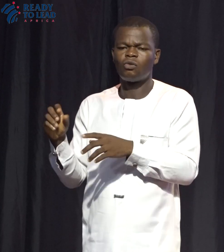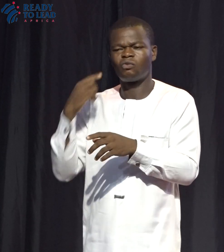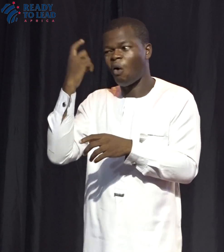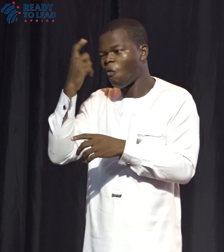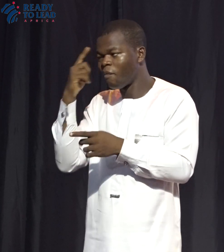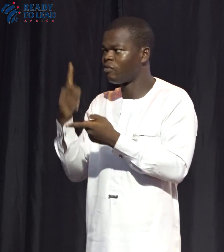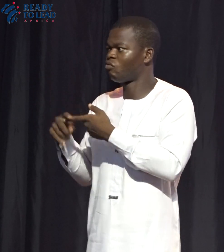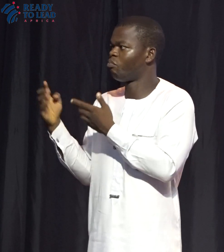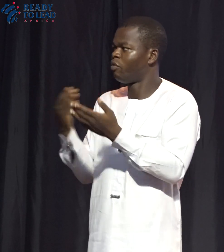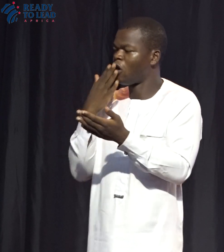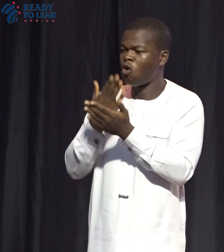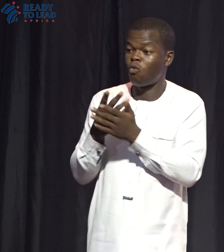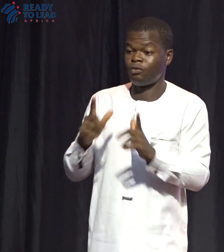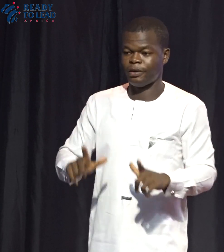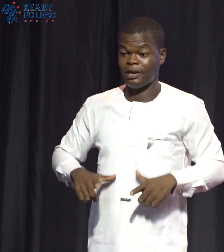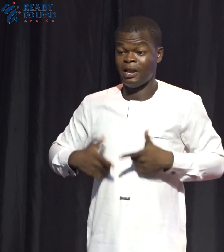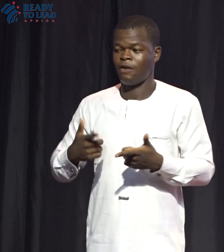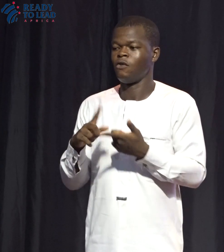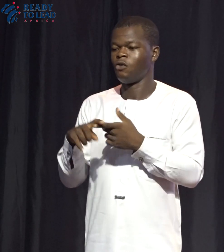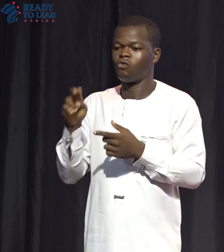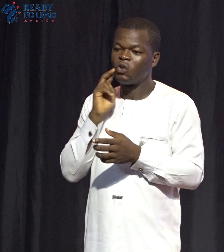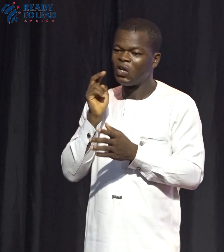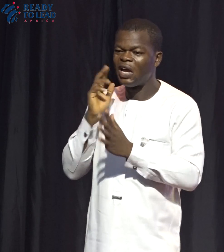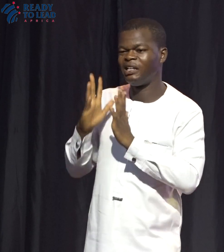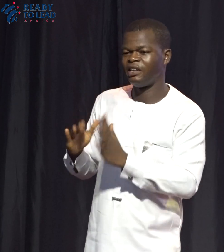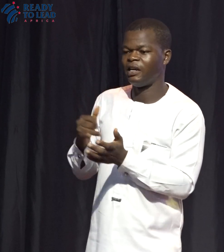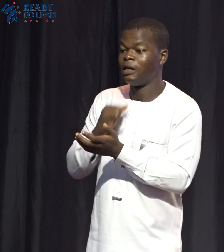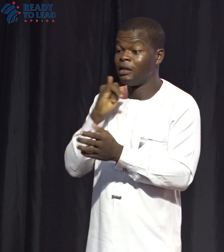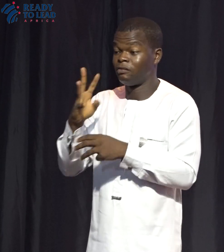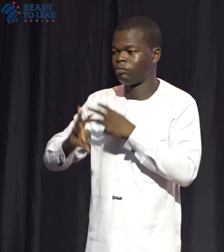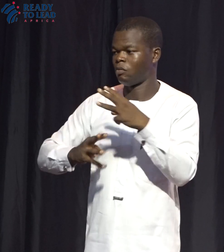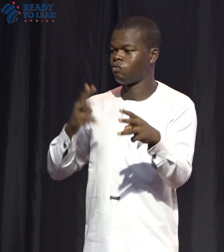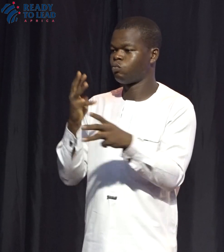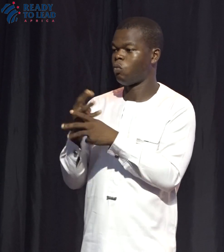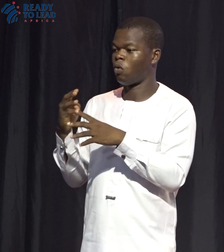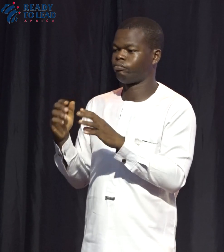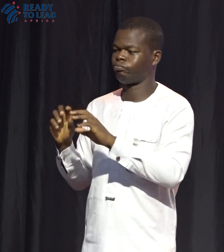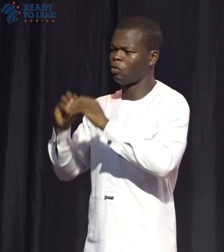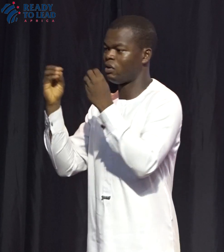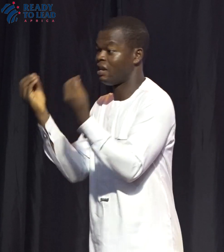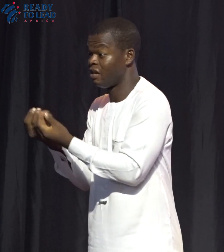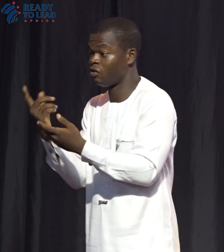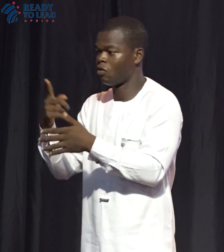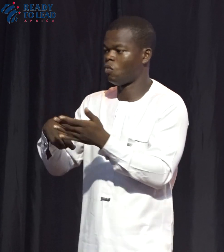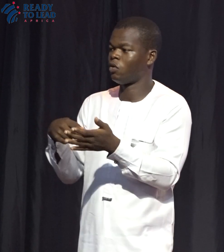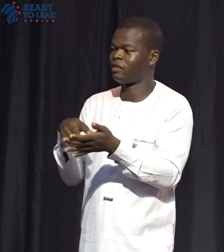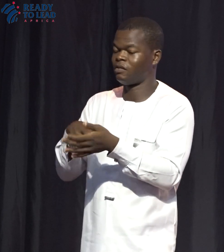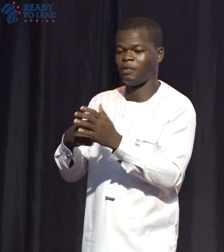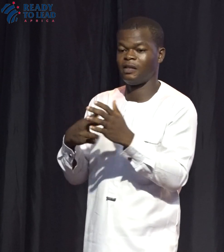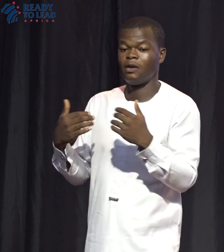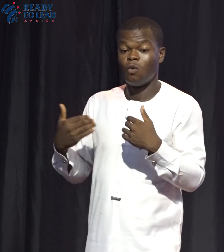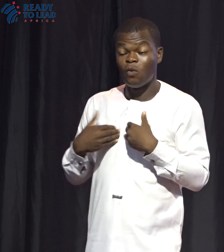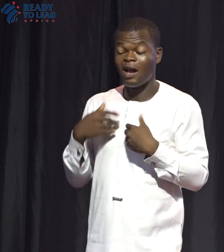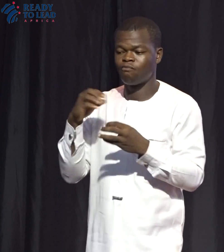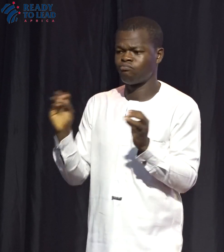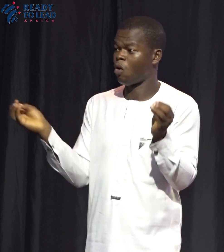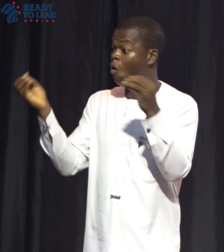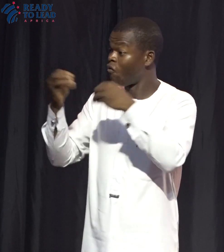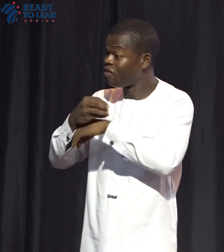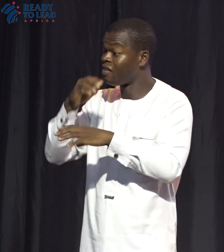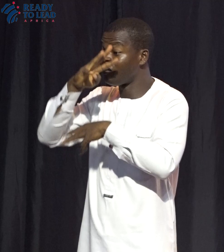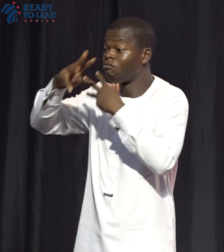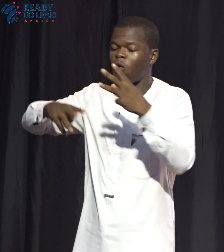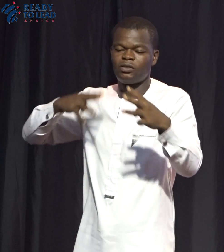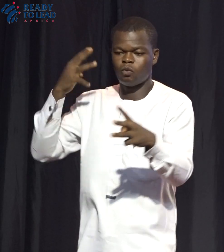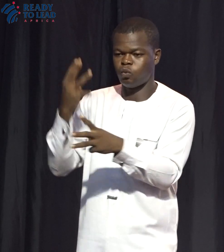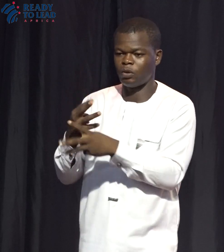to bring good lives to Nigerians. It's a global company, so what it means is that we have offices across the globe.